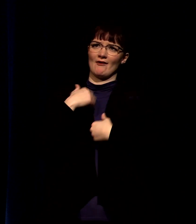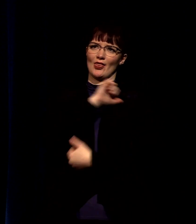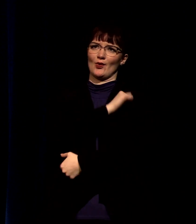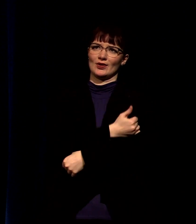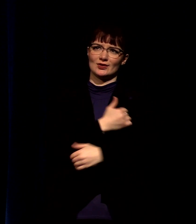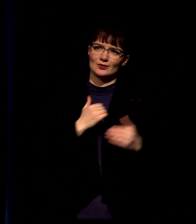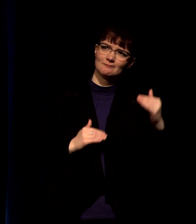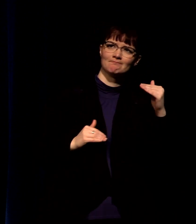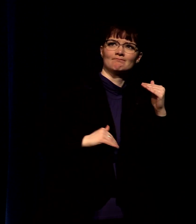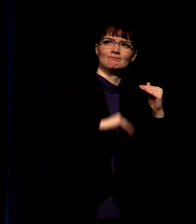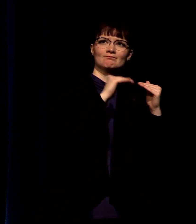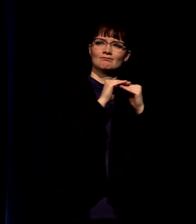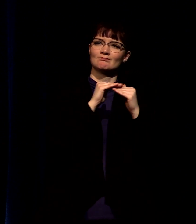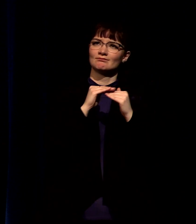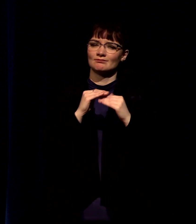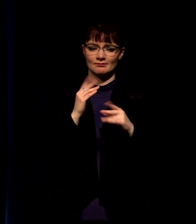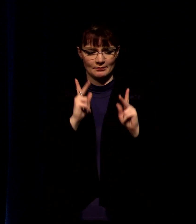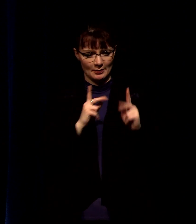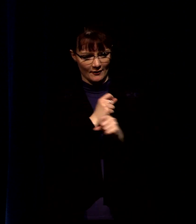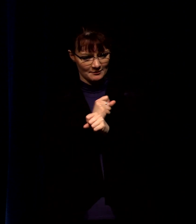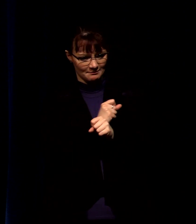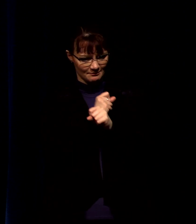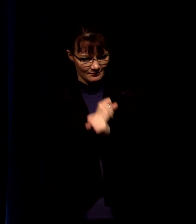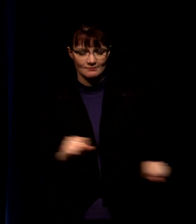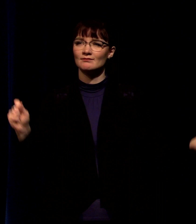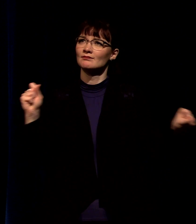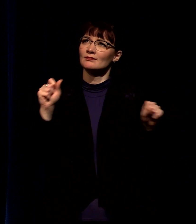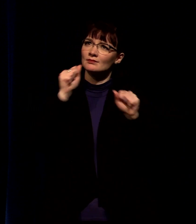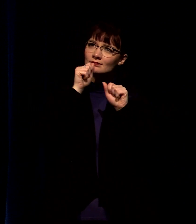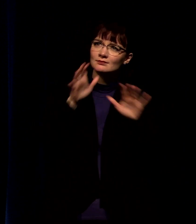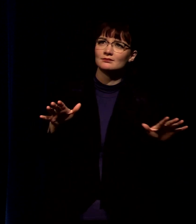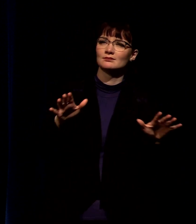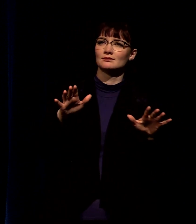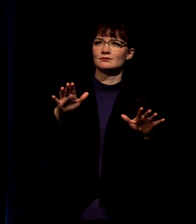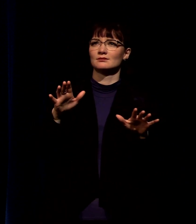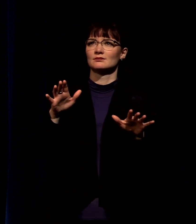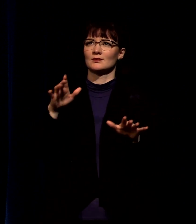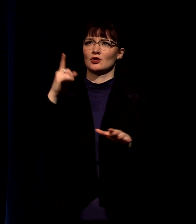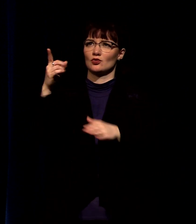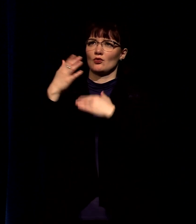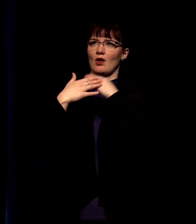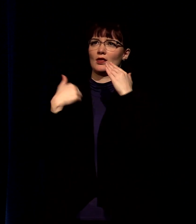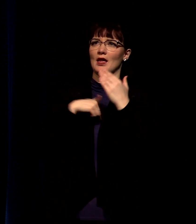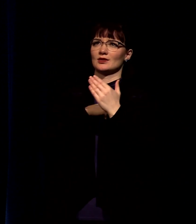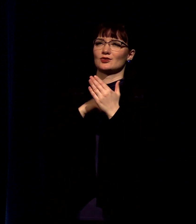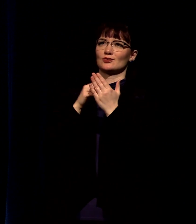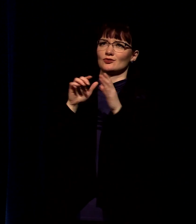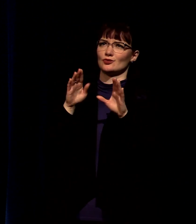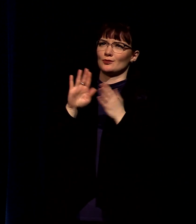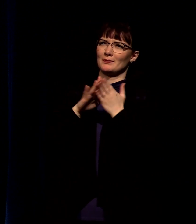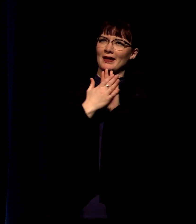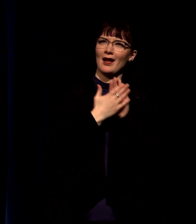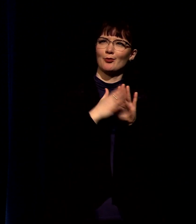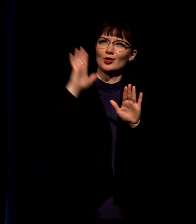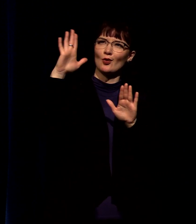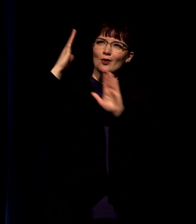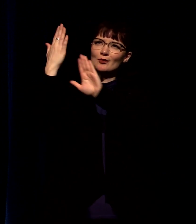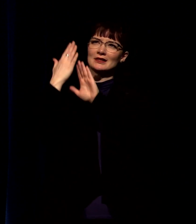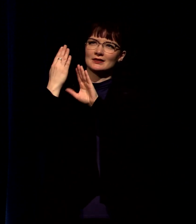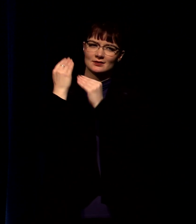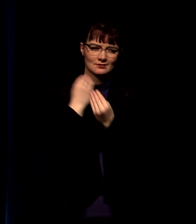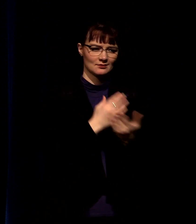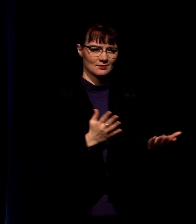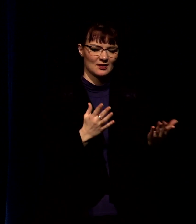set people free to pray for healing and pronounce blessing and you've called us to to be that but we tell you it's difficult